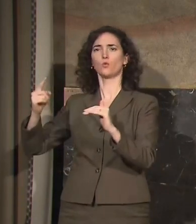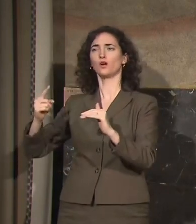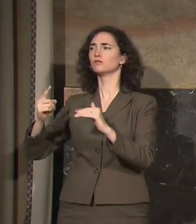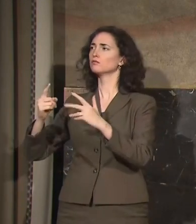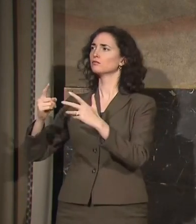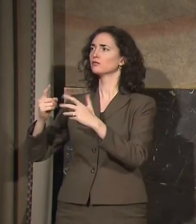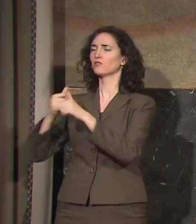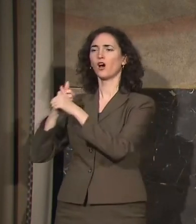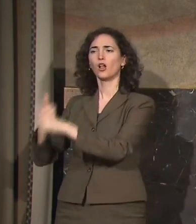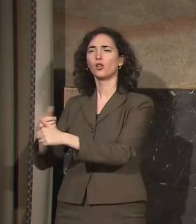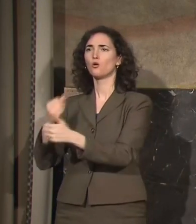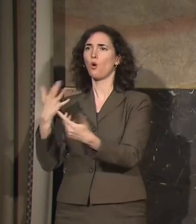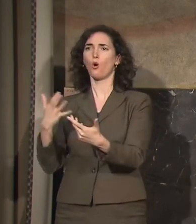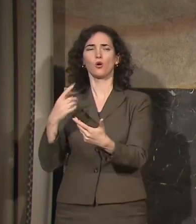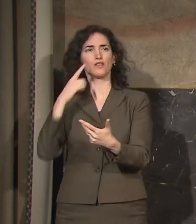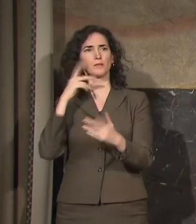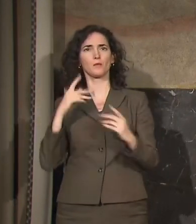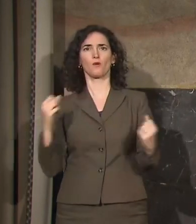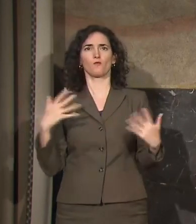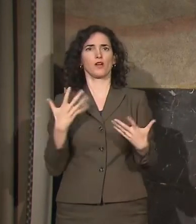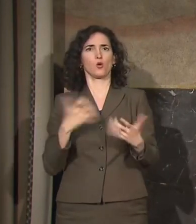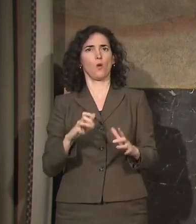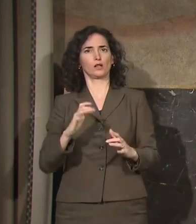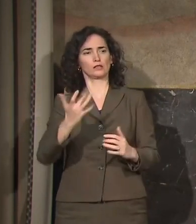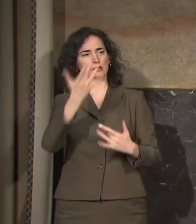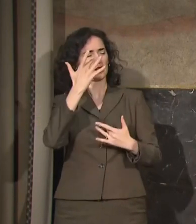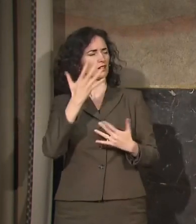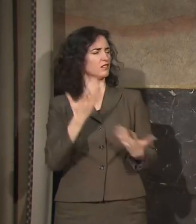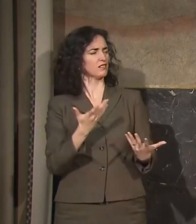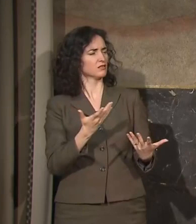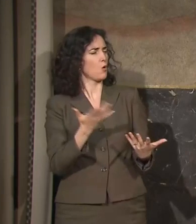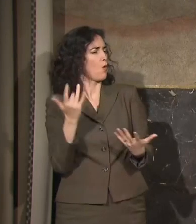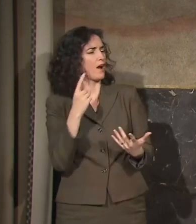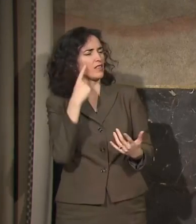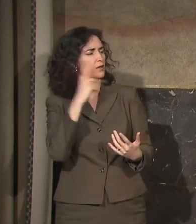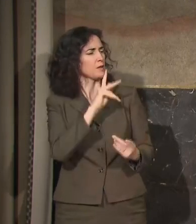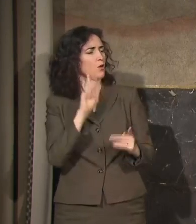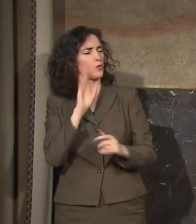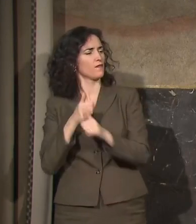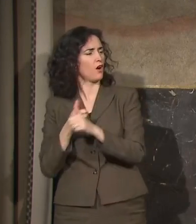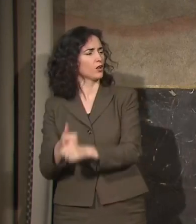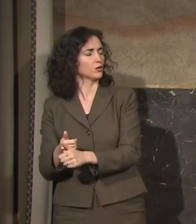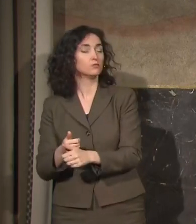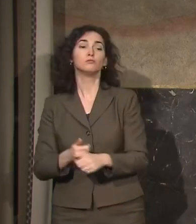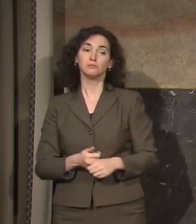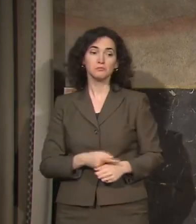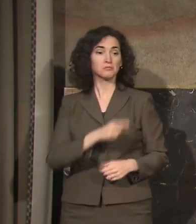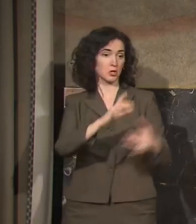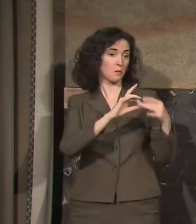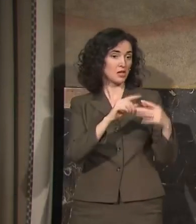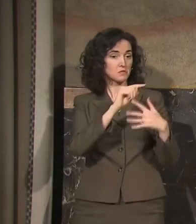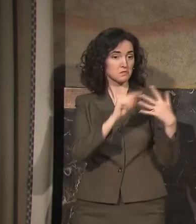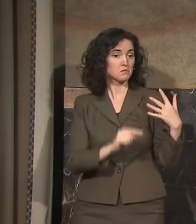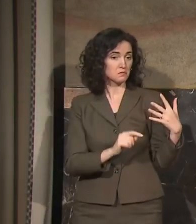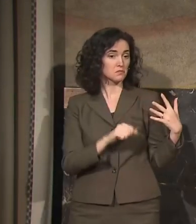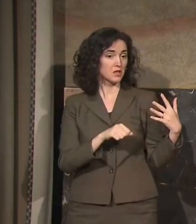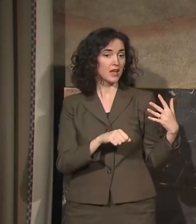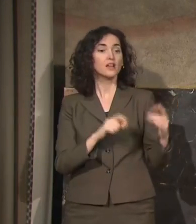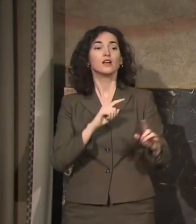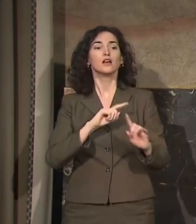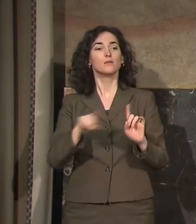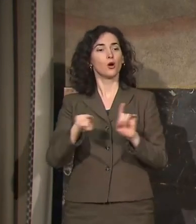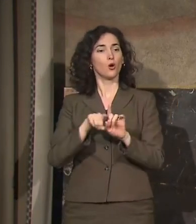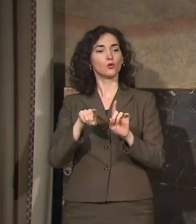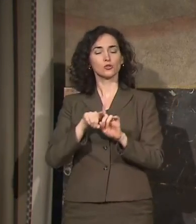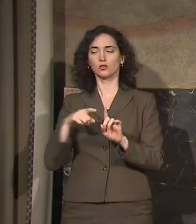Or just sort of what leads you to do? Well, I think it's all of the above. But really, the optimism is informed